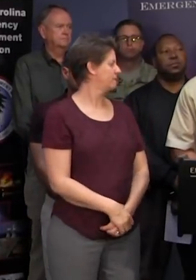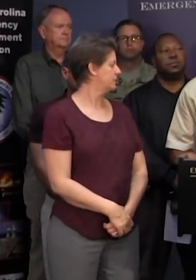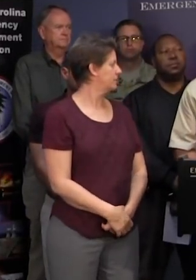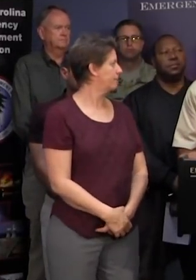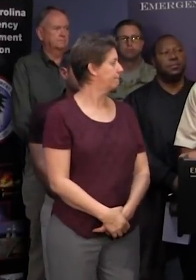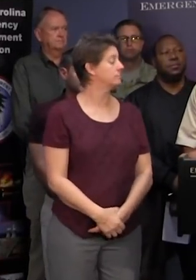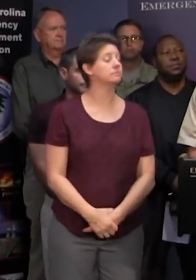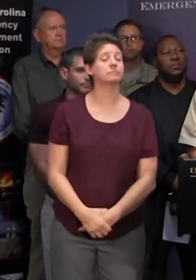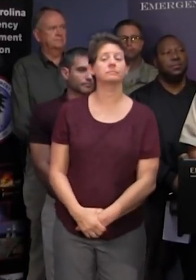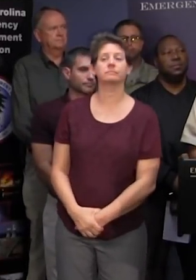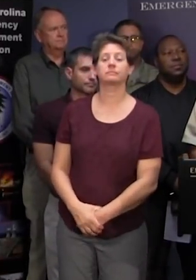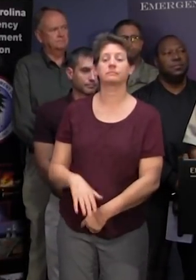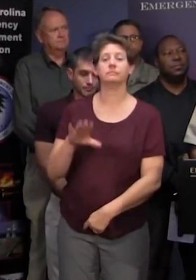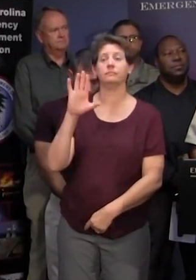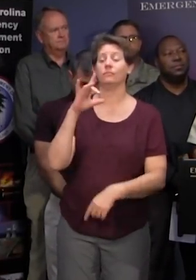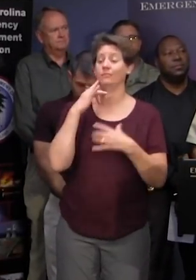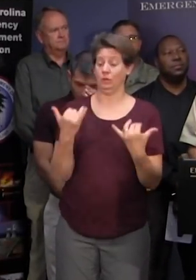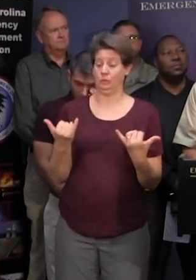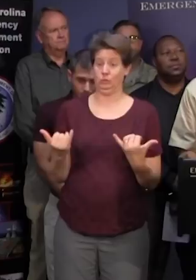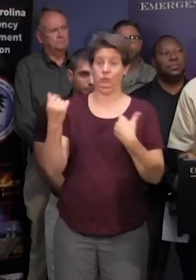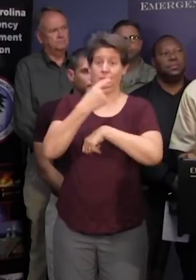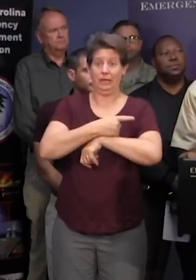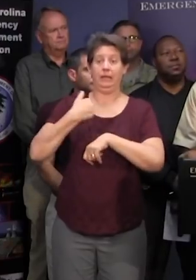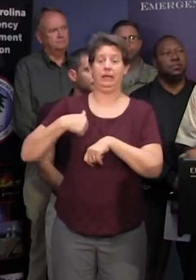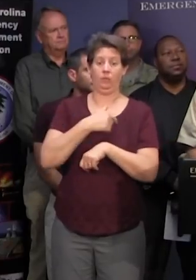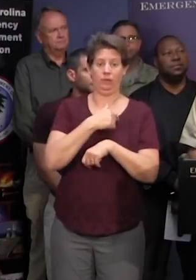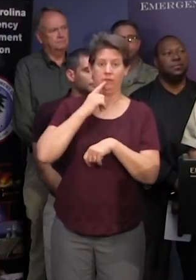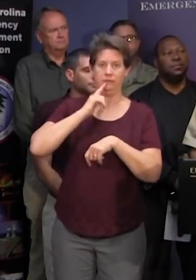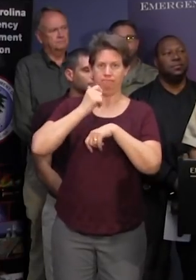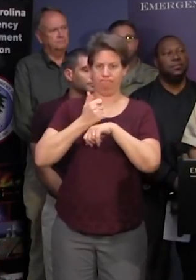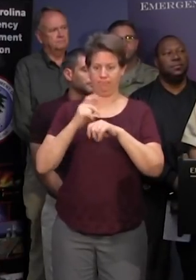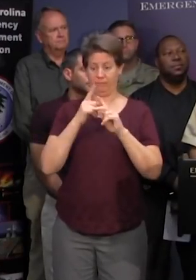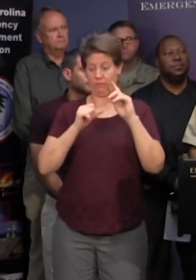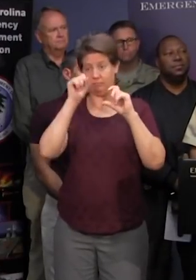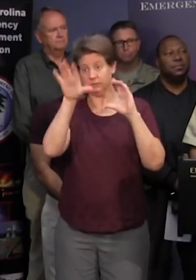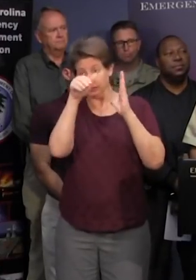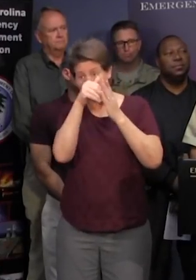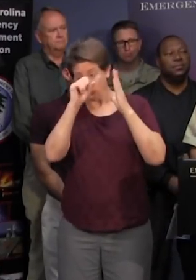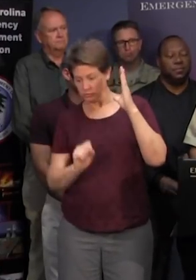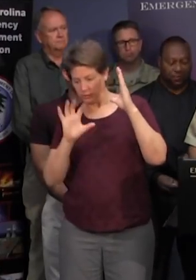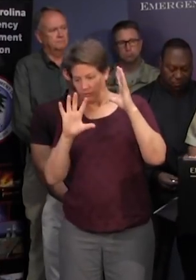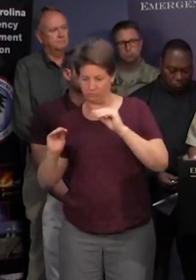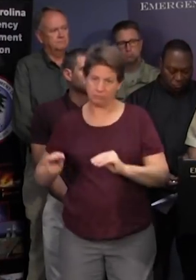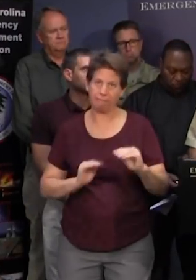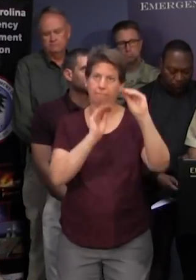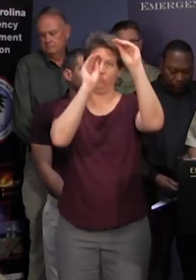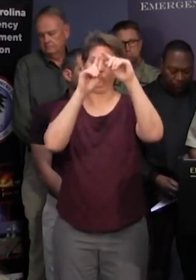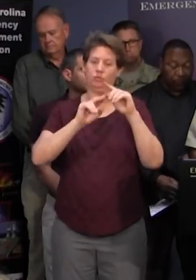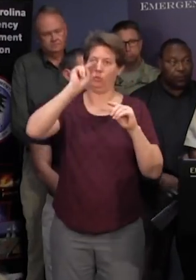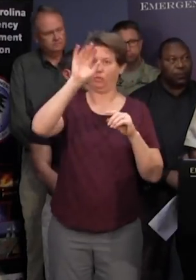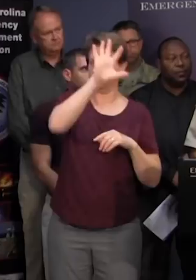we today have been redeploying personnel from our central and southern conglomerates into the northern areas of our state